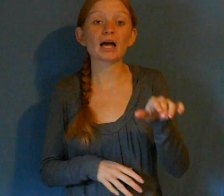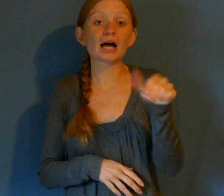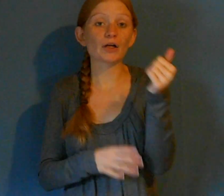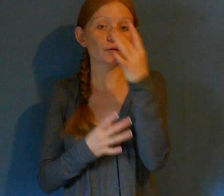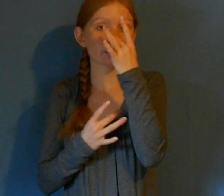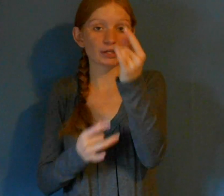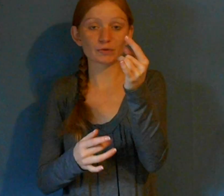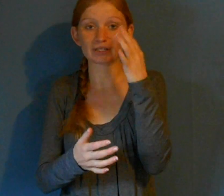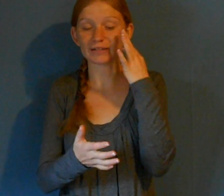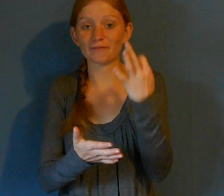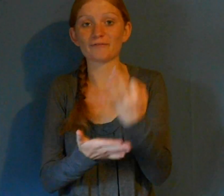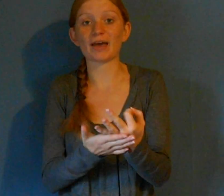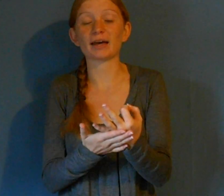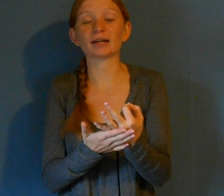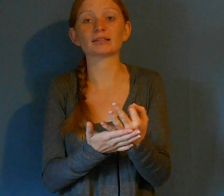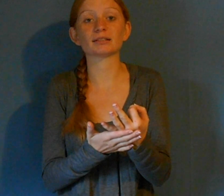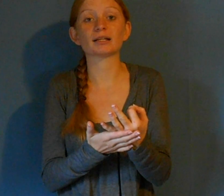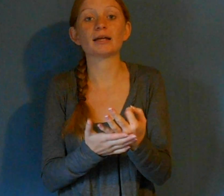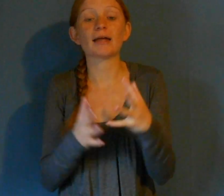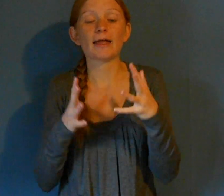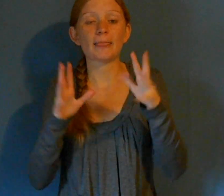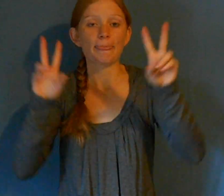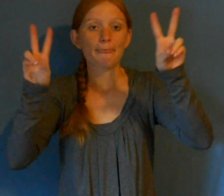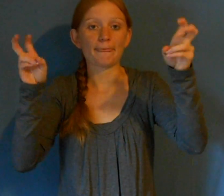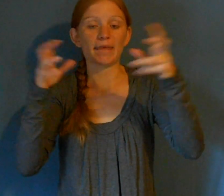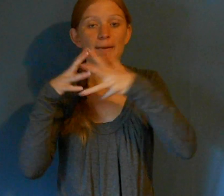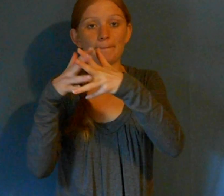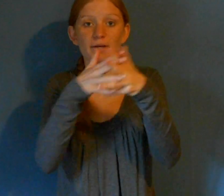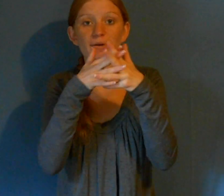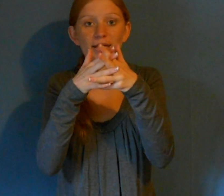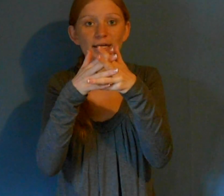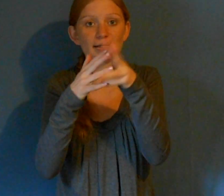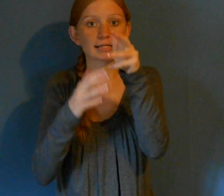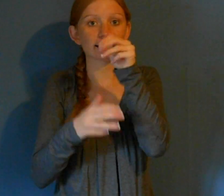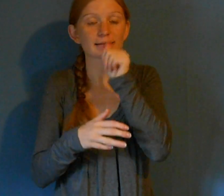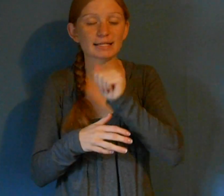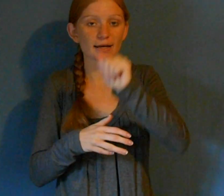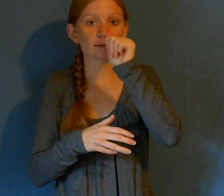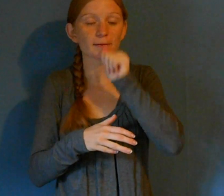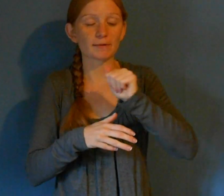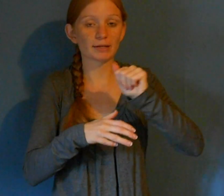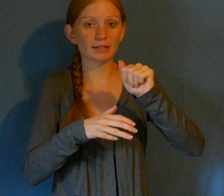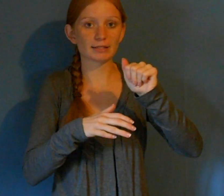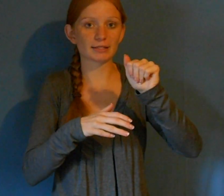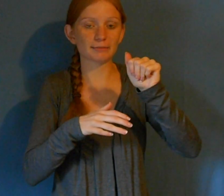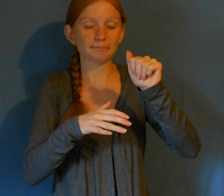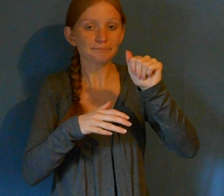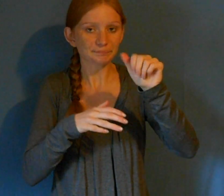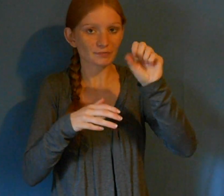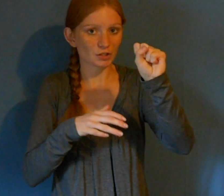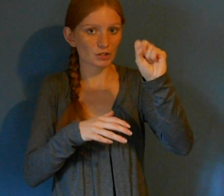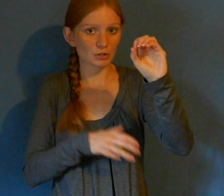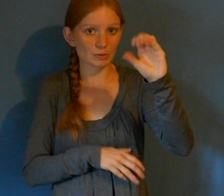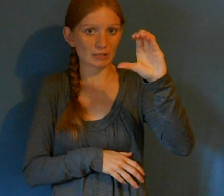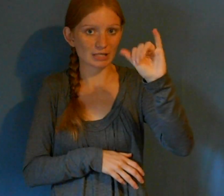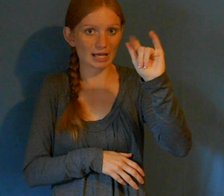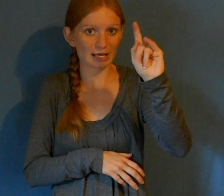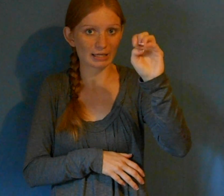Temperament Test Society, which is an organization that goes around and tests the temperament of different brains. And,